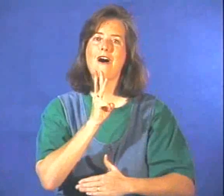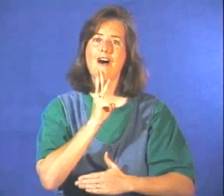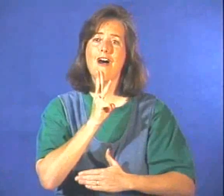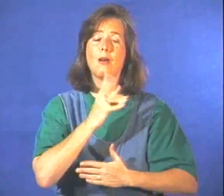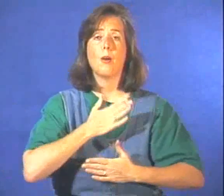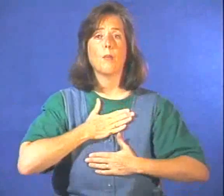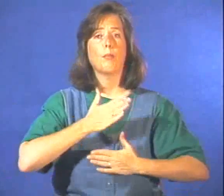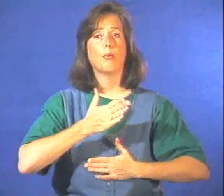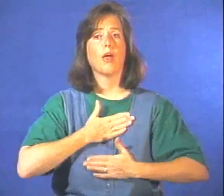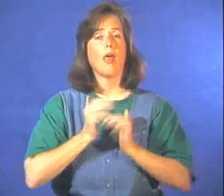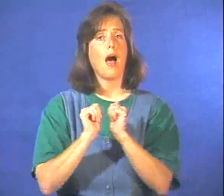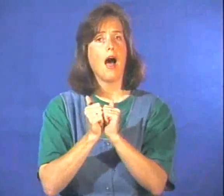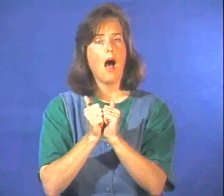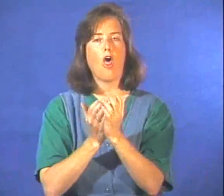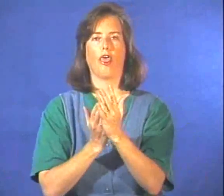through gills.